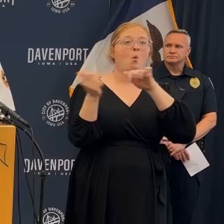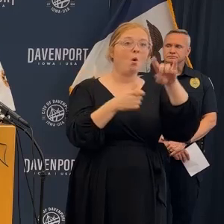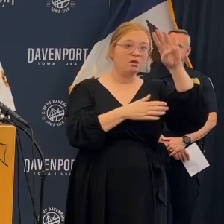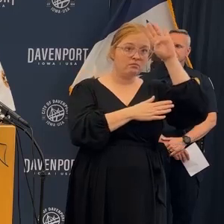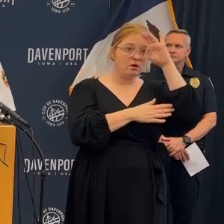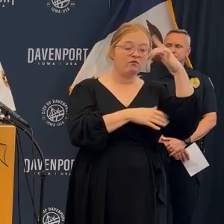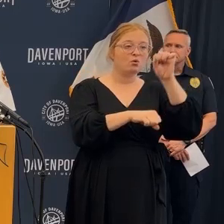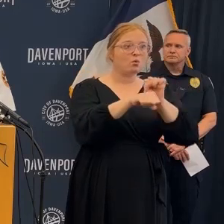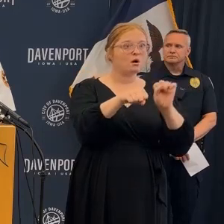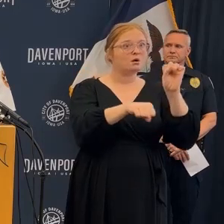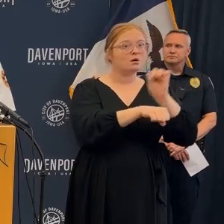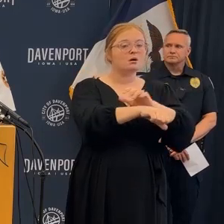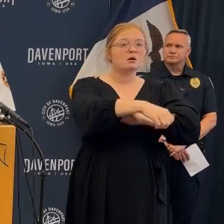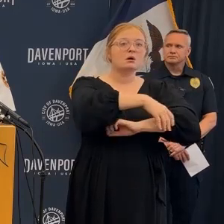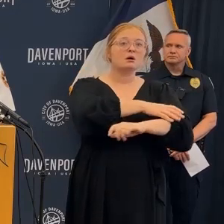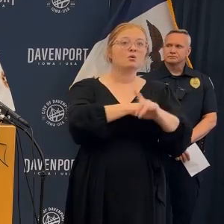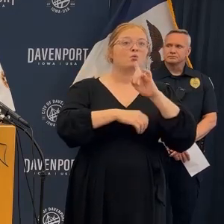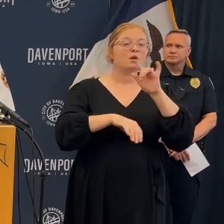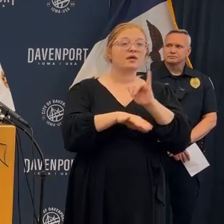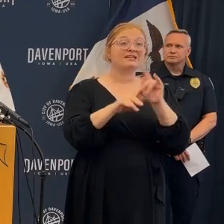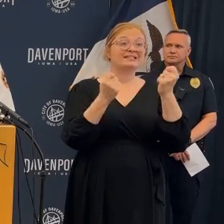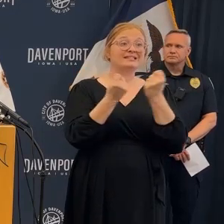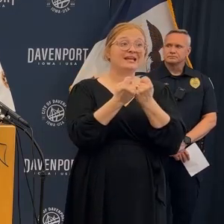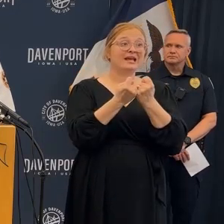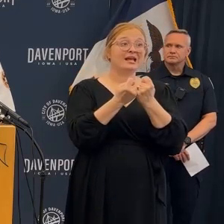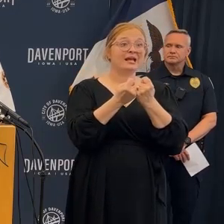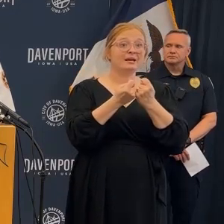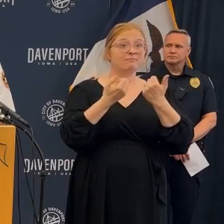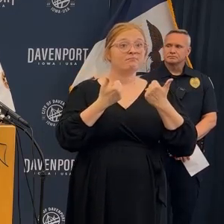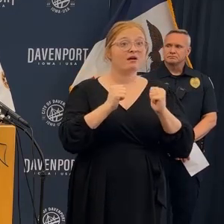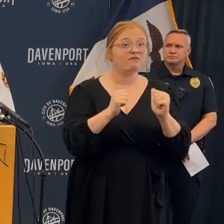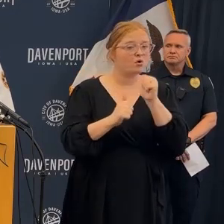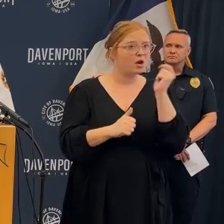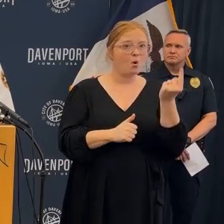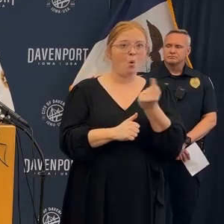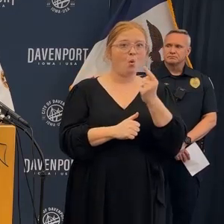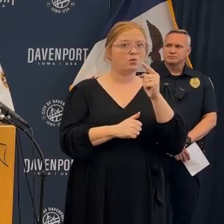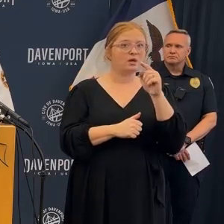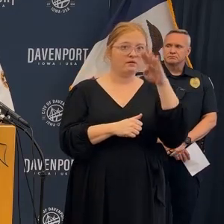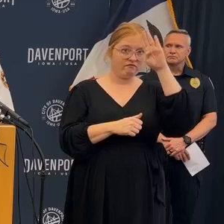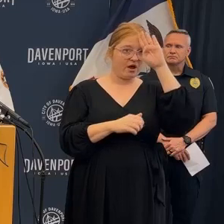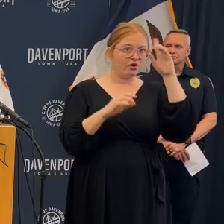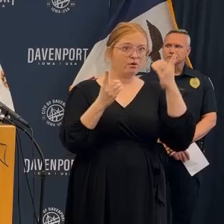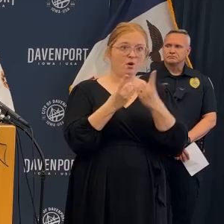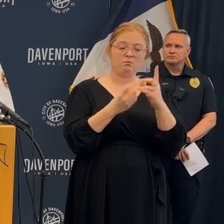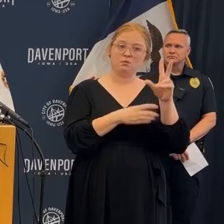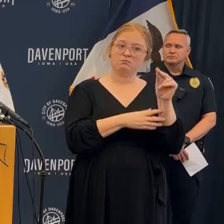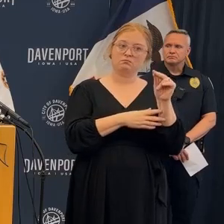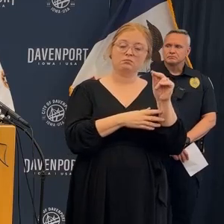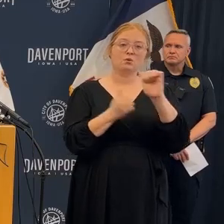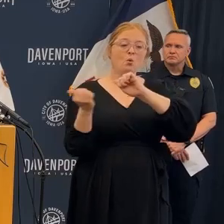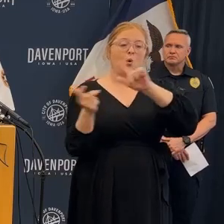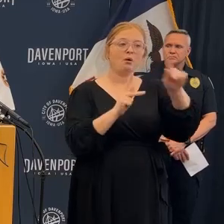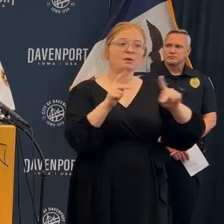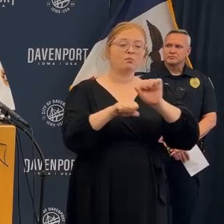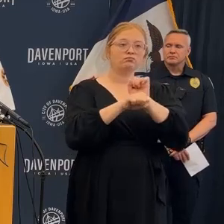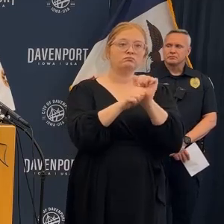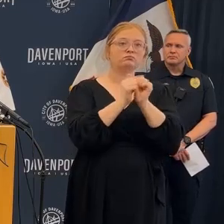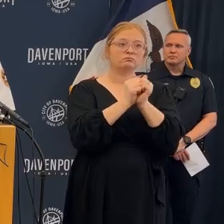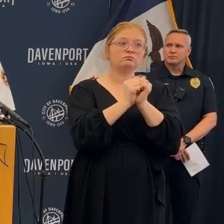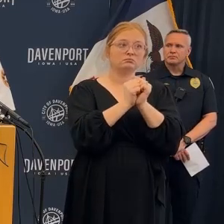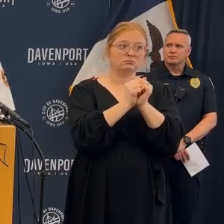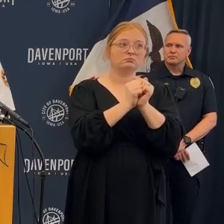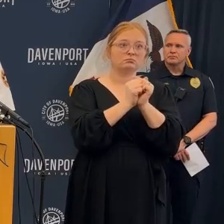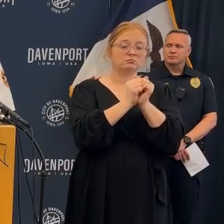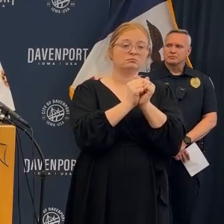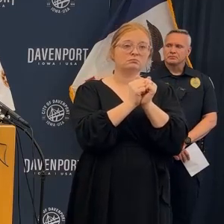all the fire agencies for their hard work. This was truly a team effort. It was not just the Davenport Fire Department that made this happen and got in there